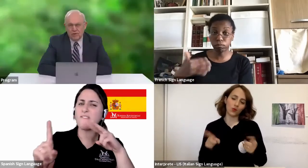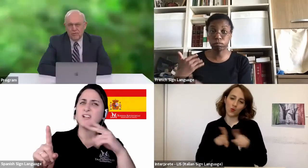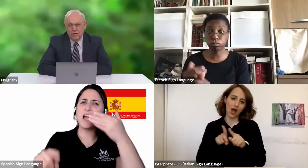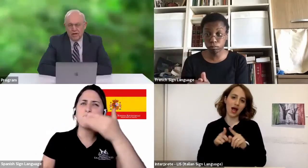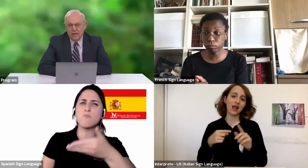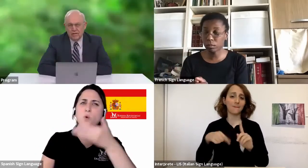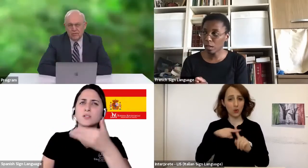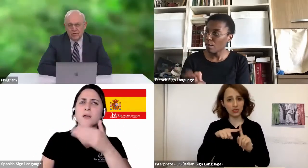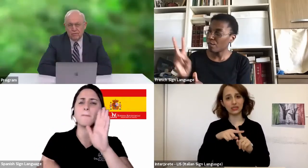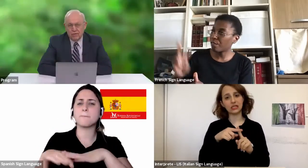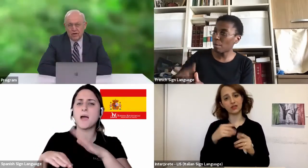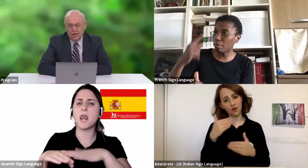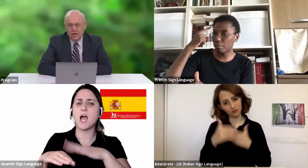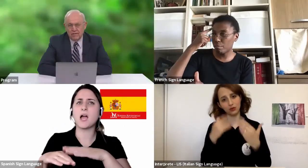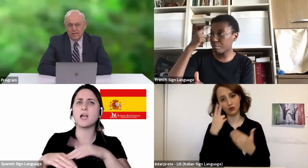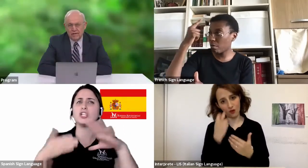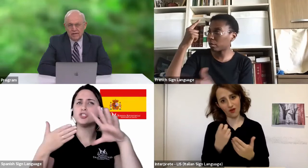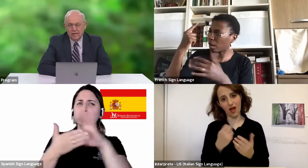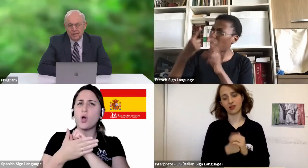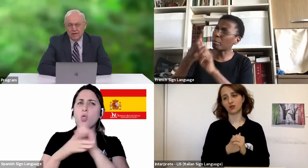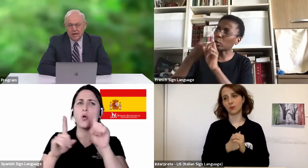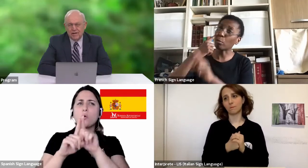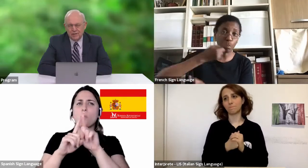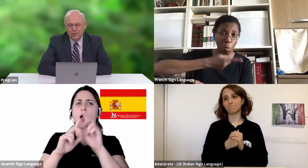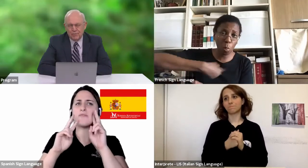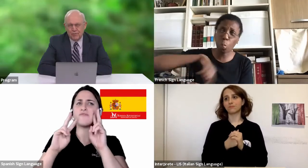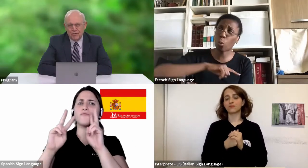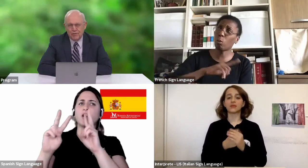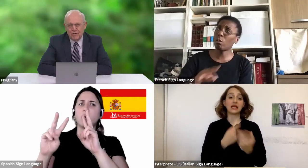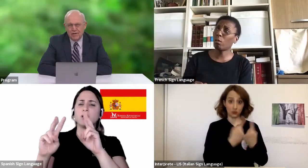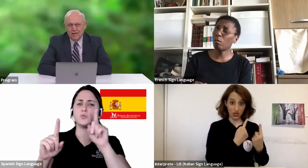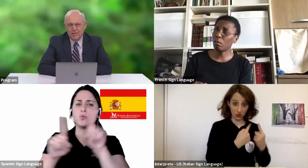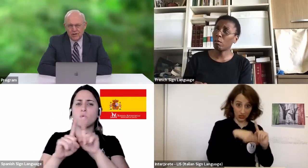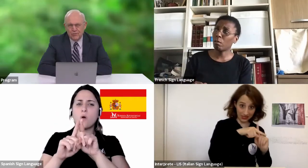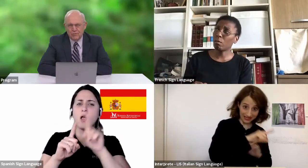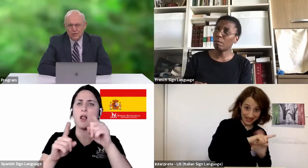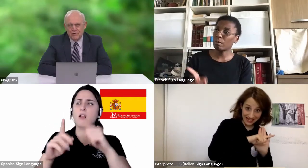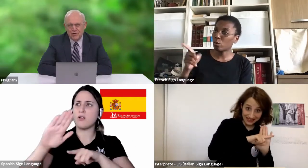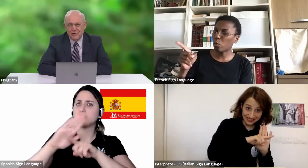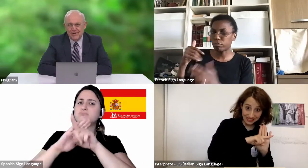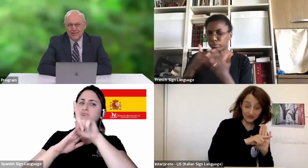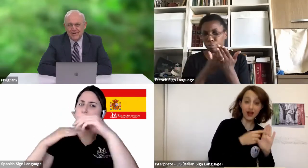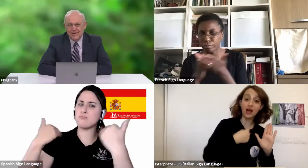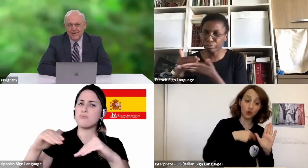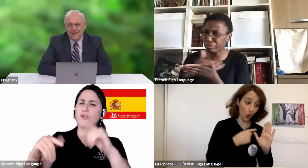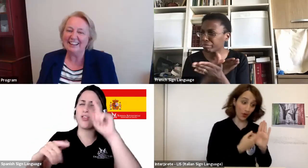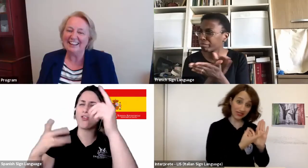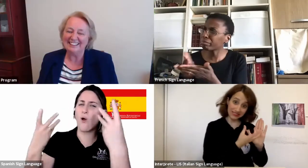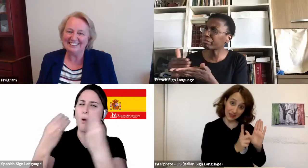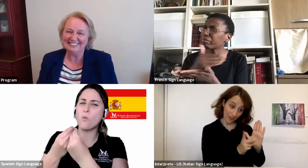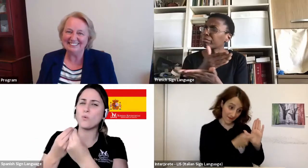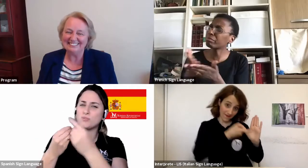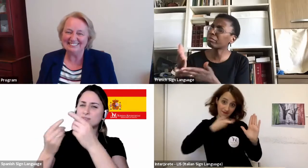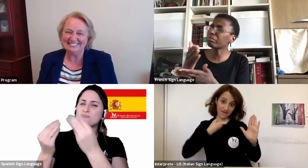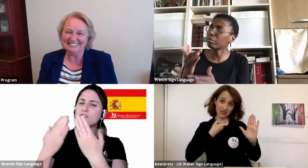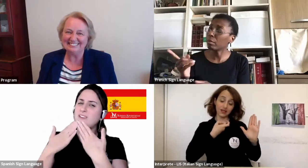You've been through a lot. You've grown a lot. May God continue to be with you. Thank you so much for sharing. Thank